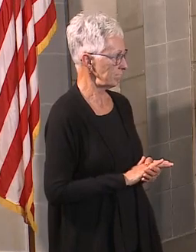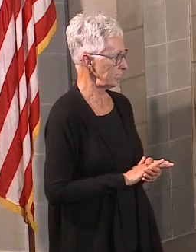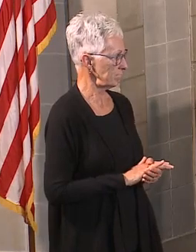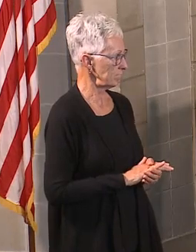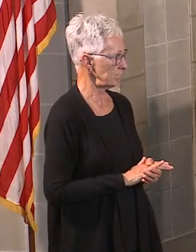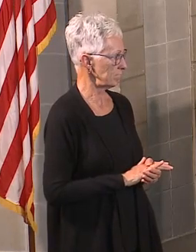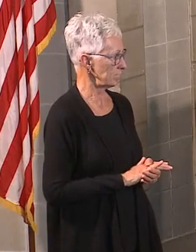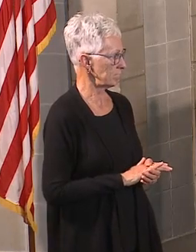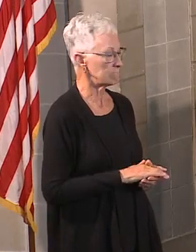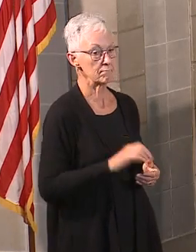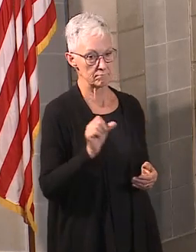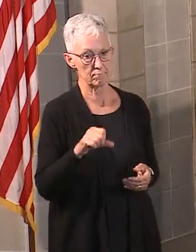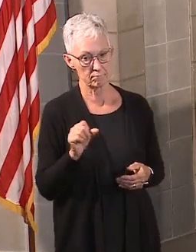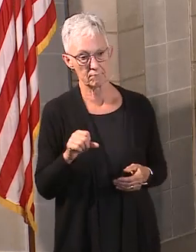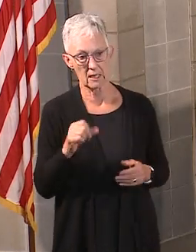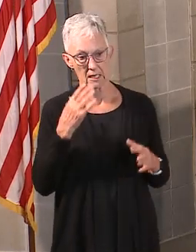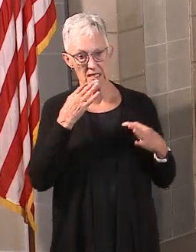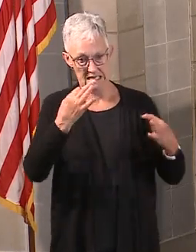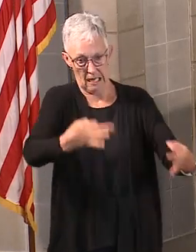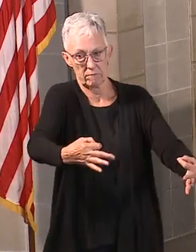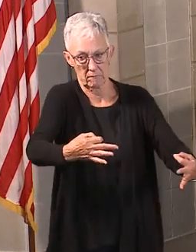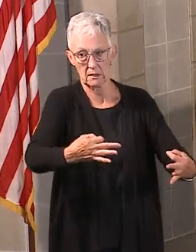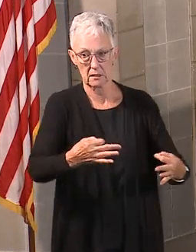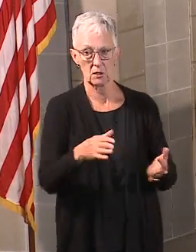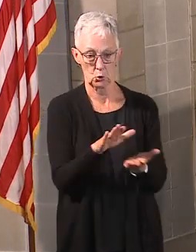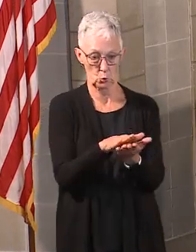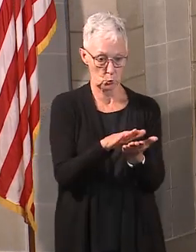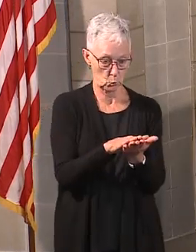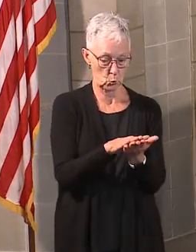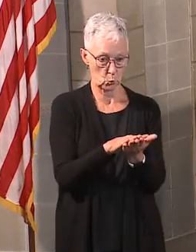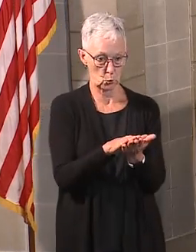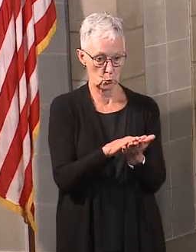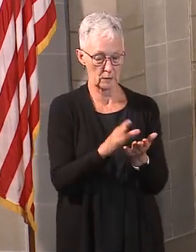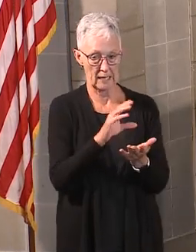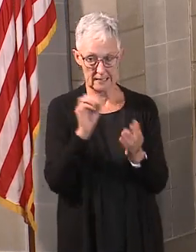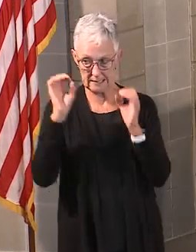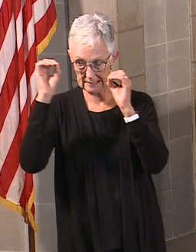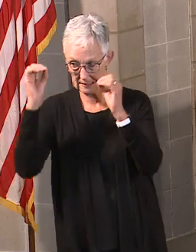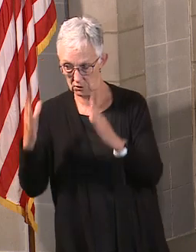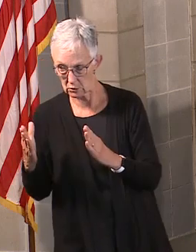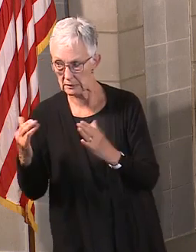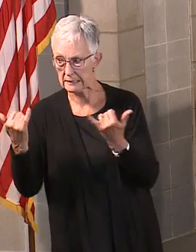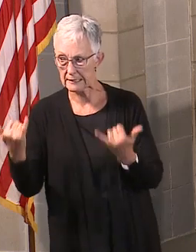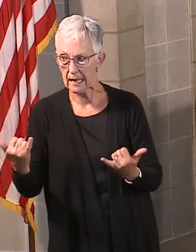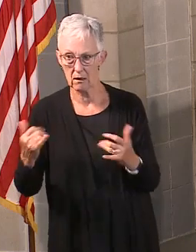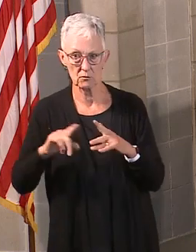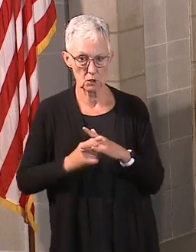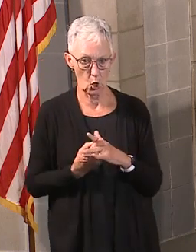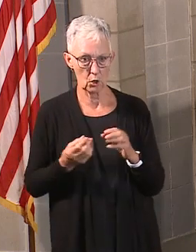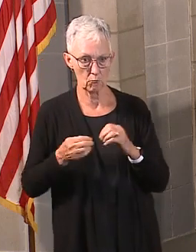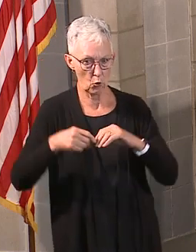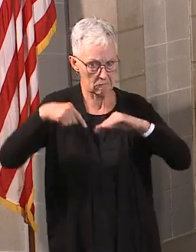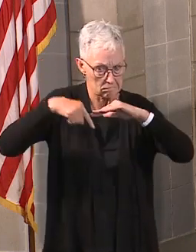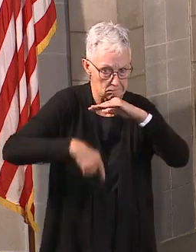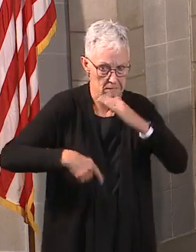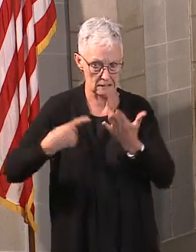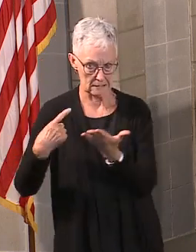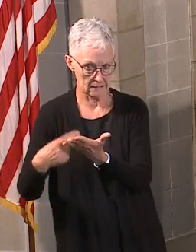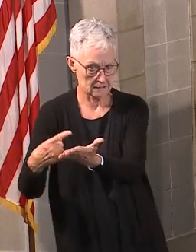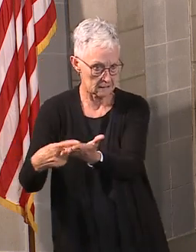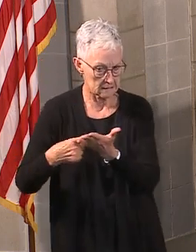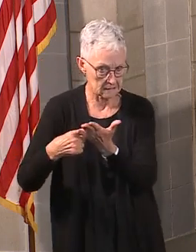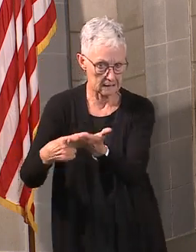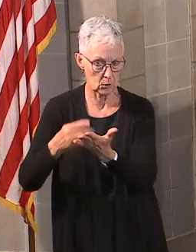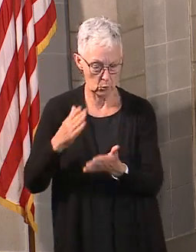Yeah, I think certainly as schools and teachers are now probably beginning more detailed conversations, and I think in Lincoln